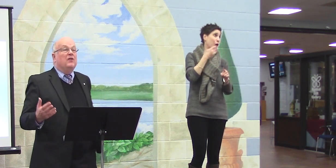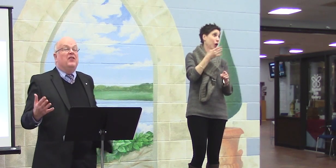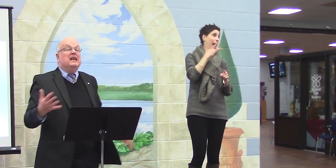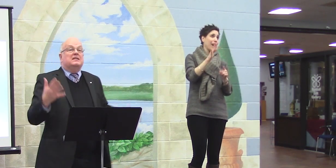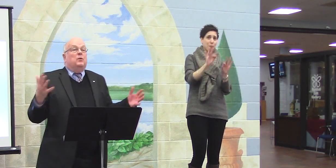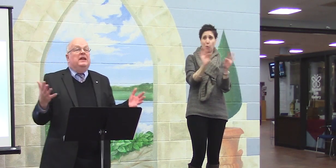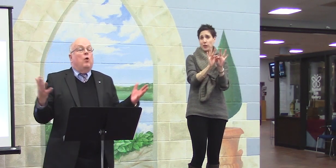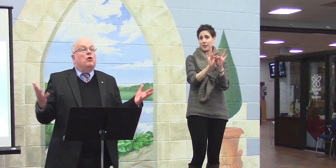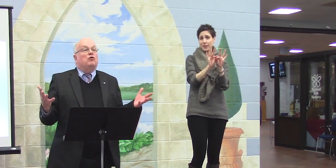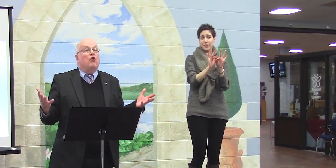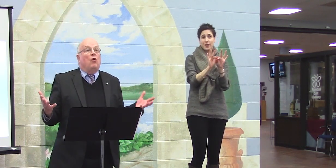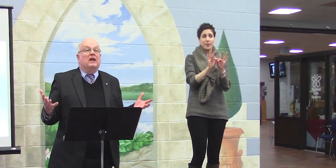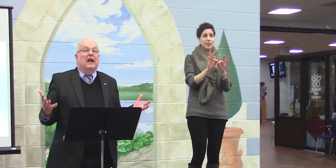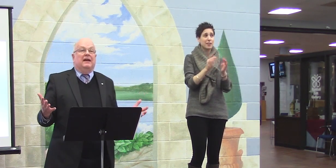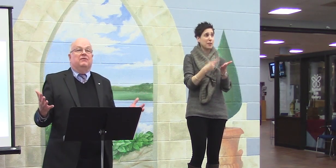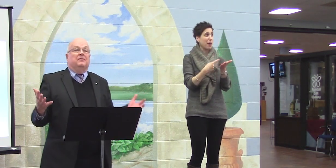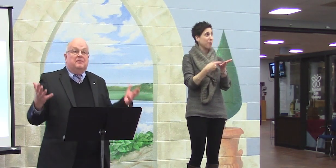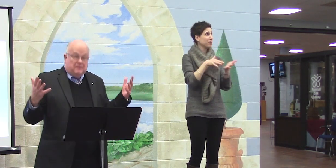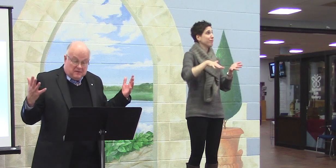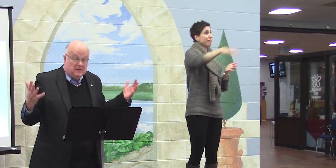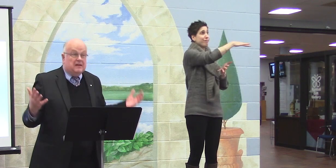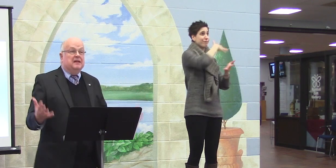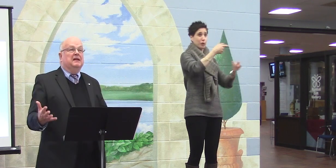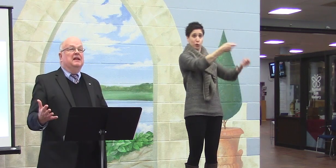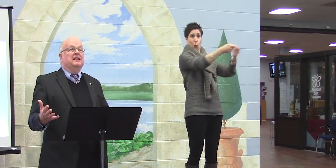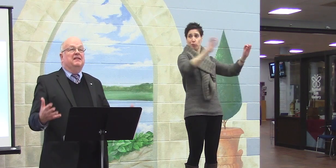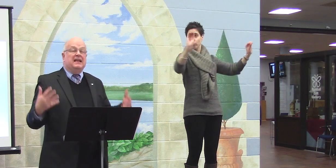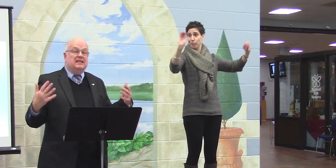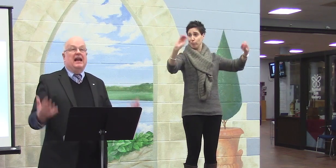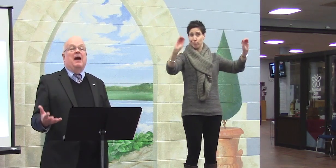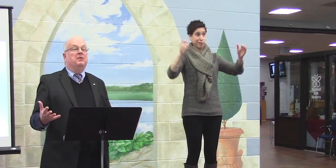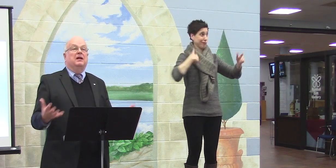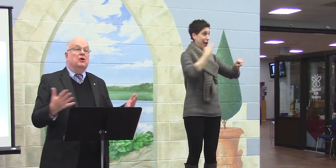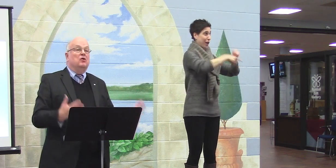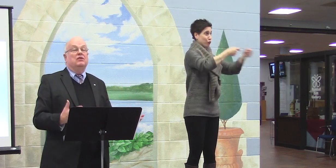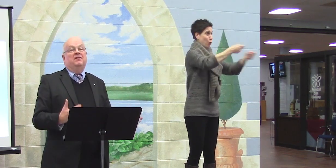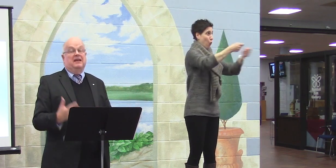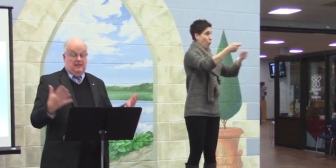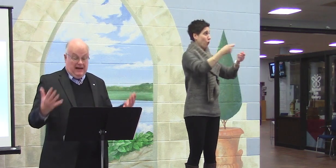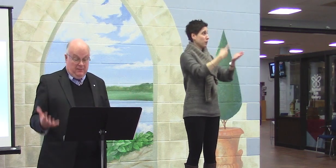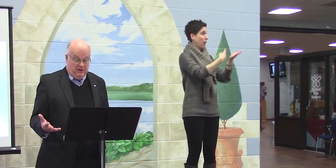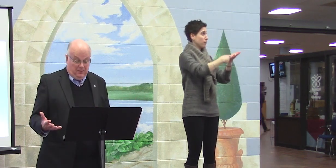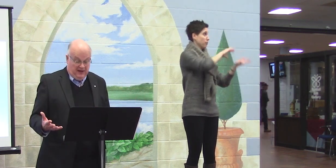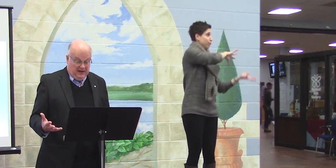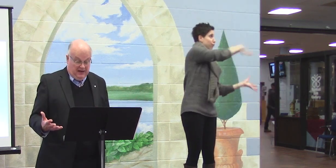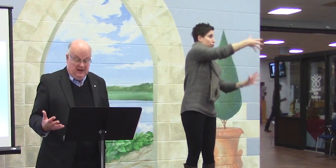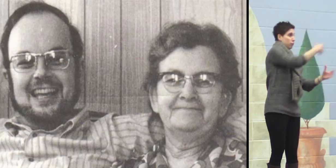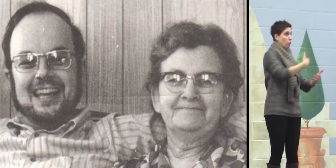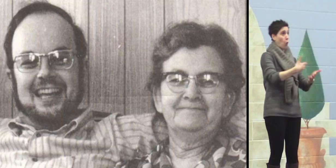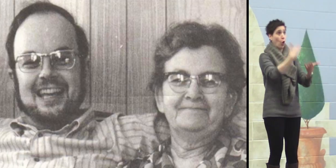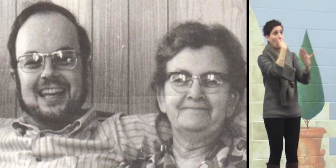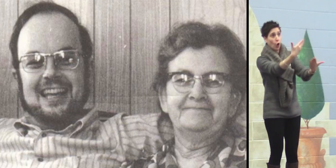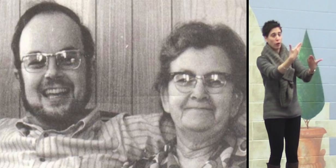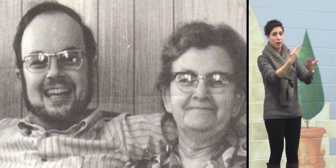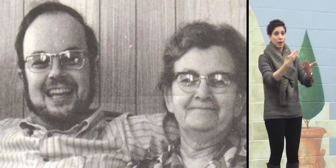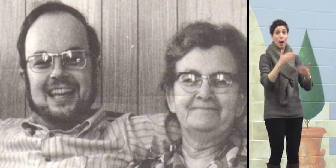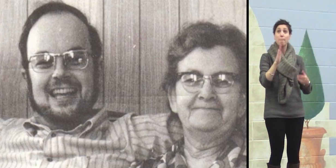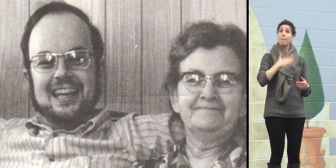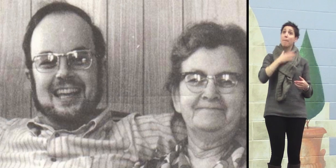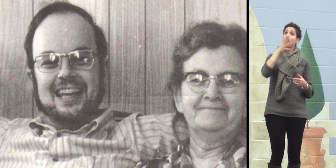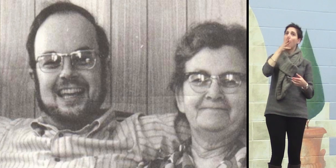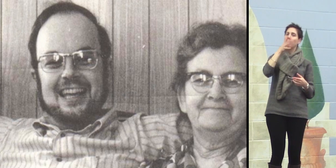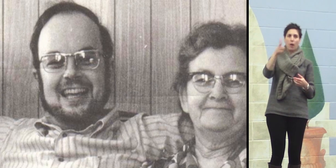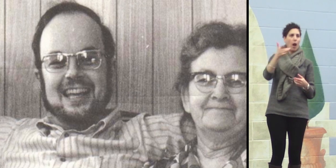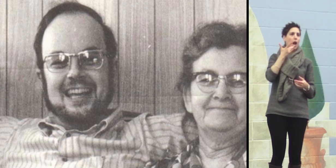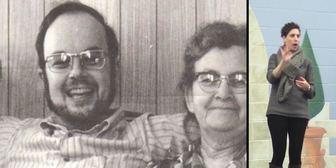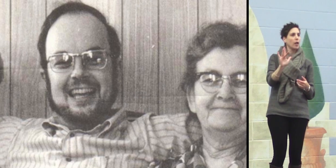There are things that we don't control in life. Things that happen that are good, things that happen that are bad. My mother was very lucky